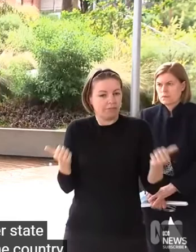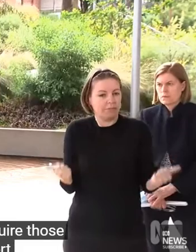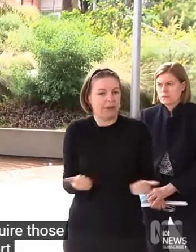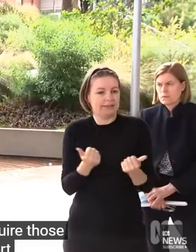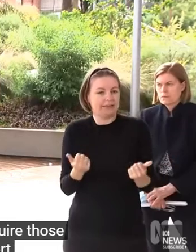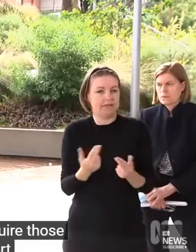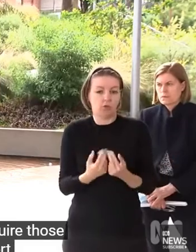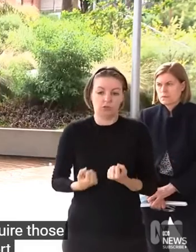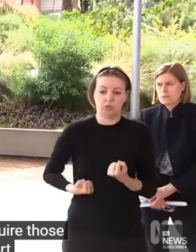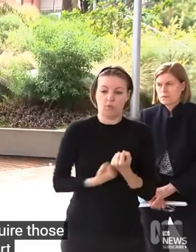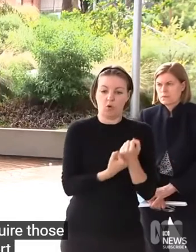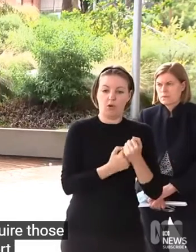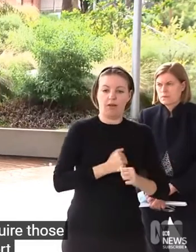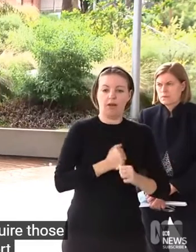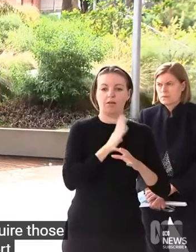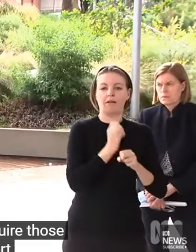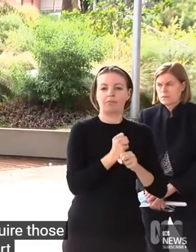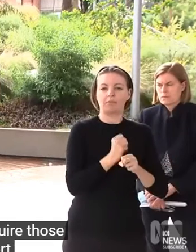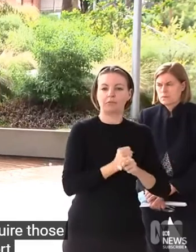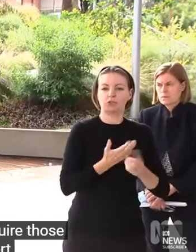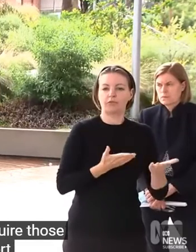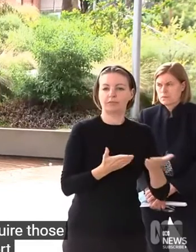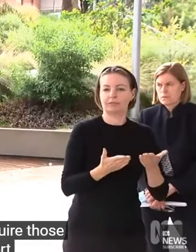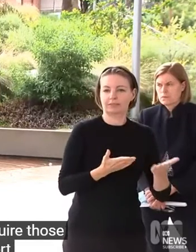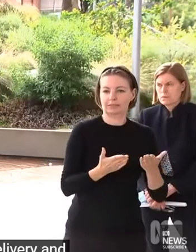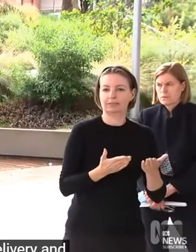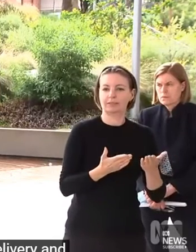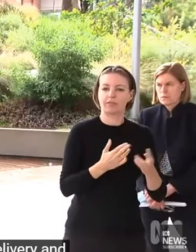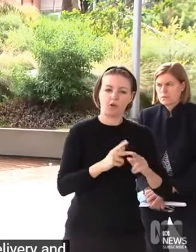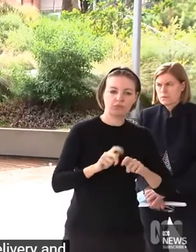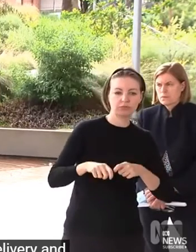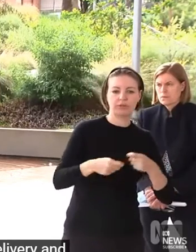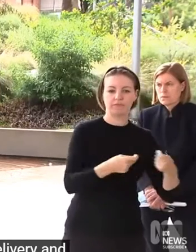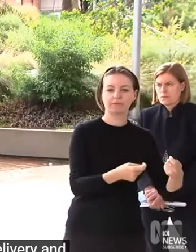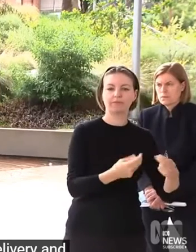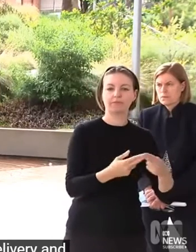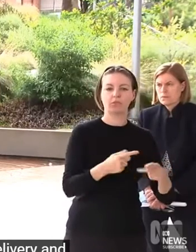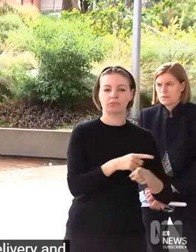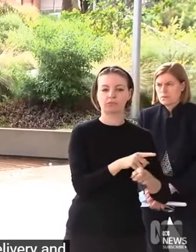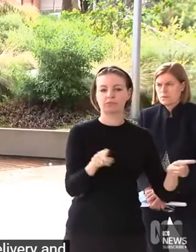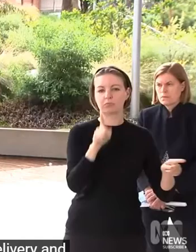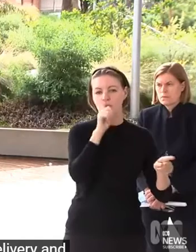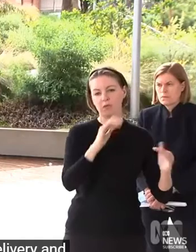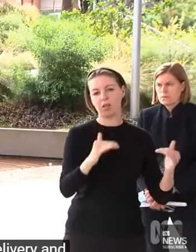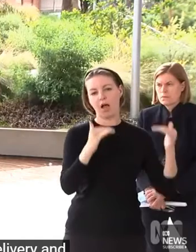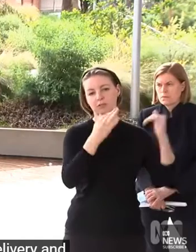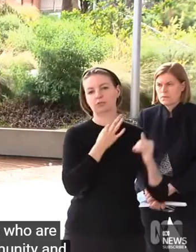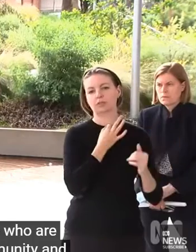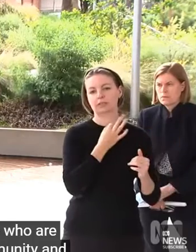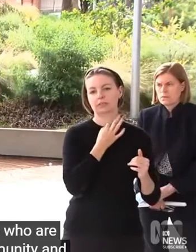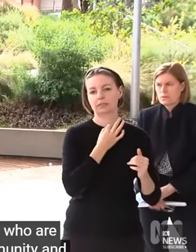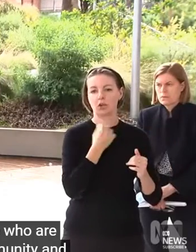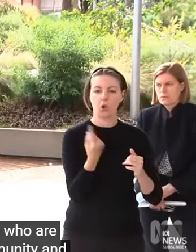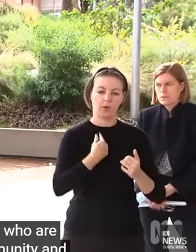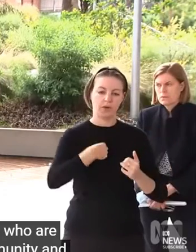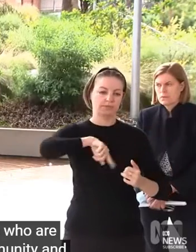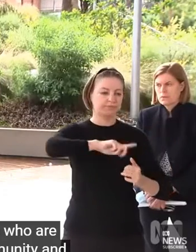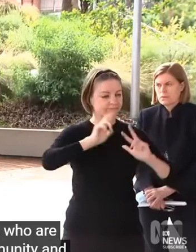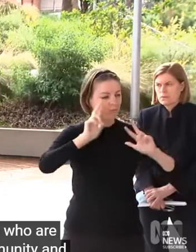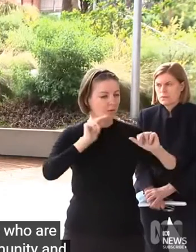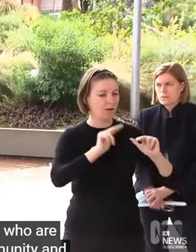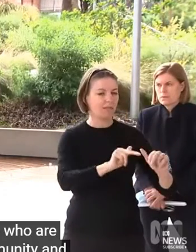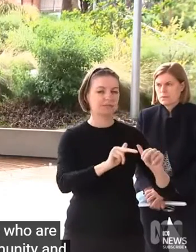government service delivery, and also for those people who are vulnerable in our community and in our care. Now,